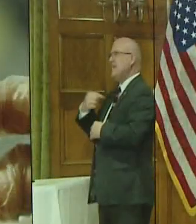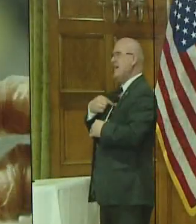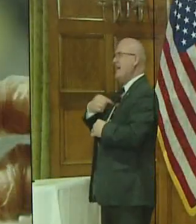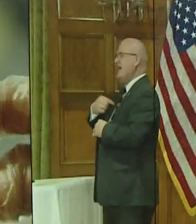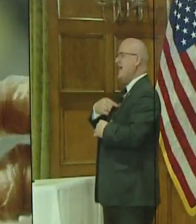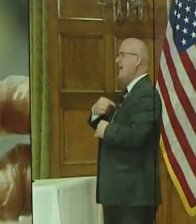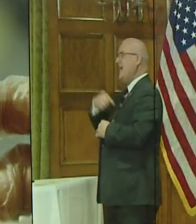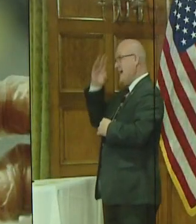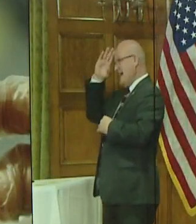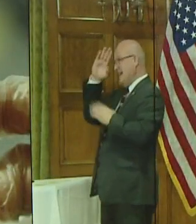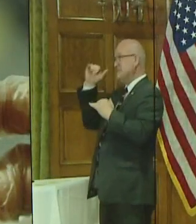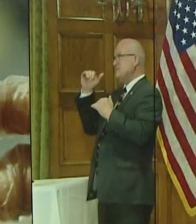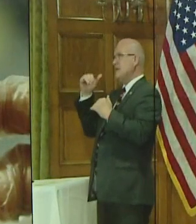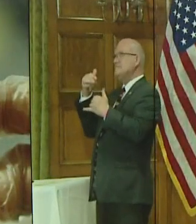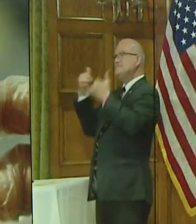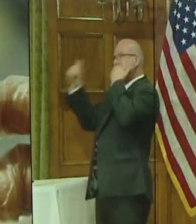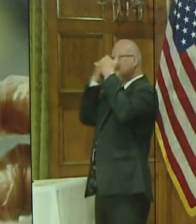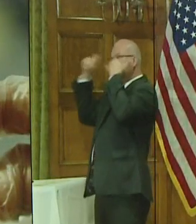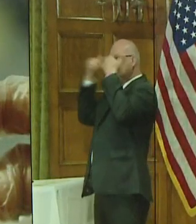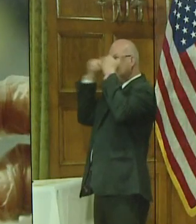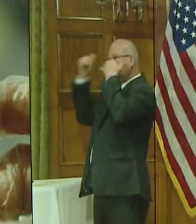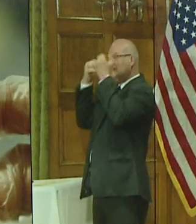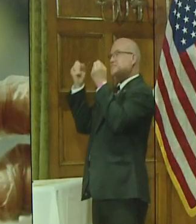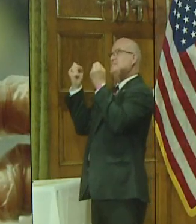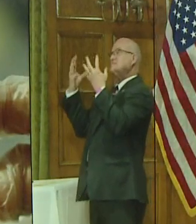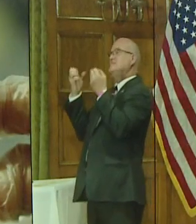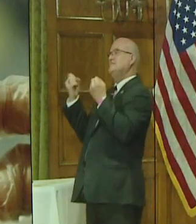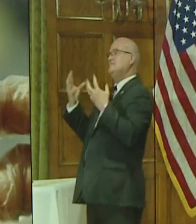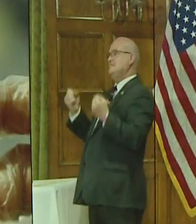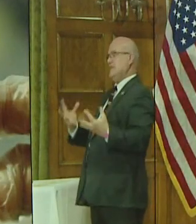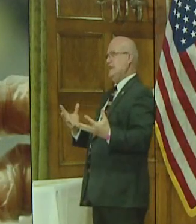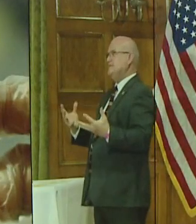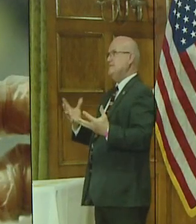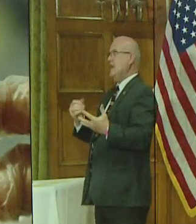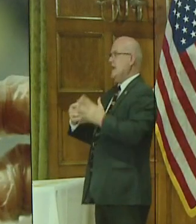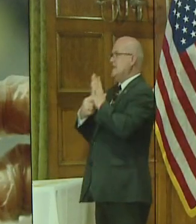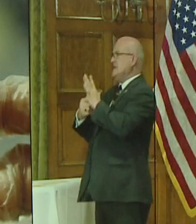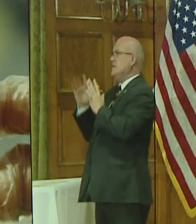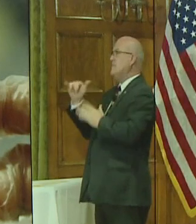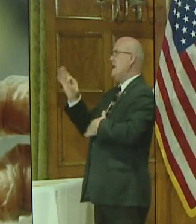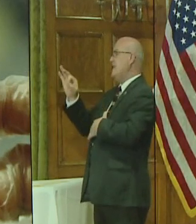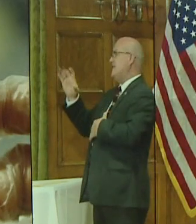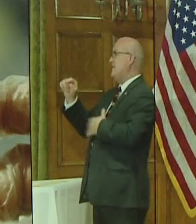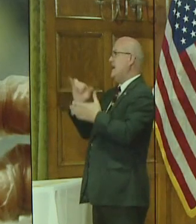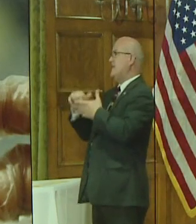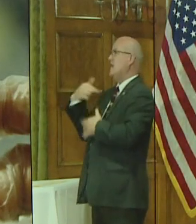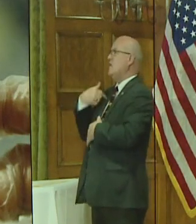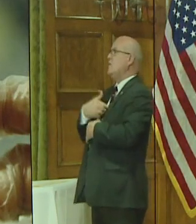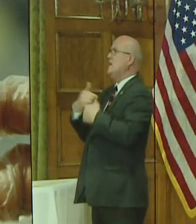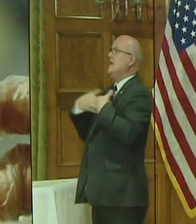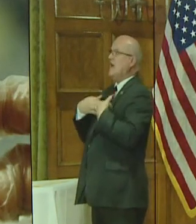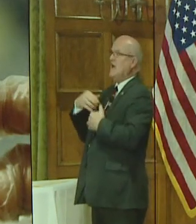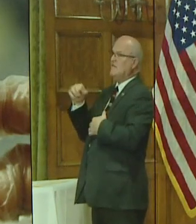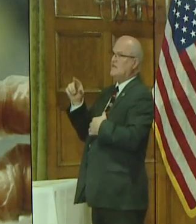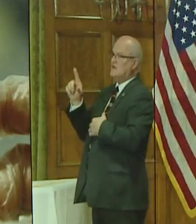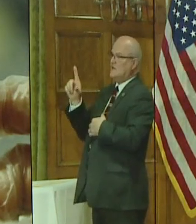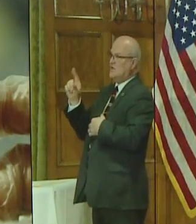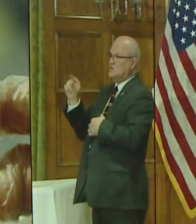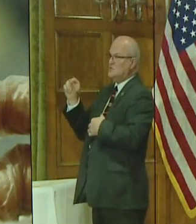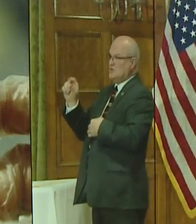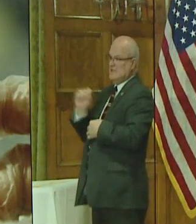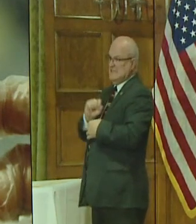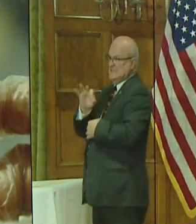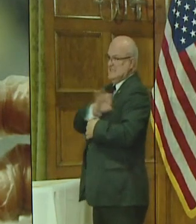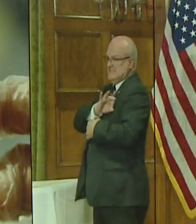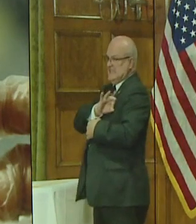As of today, the vaccine is now available to thousands more people in Arkansas. That's because the governor is telling everyone in Group 1B to go ahead